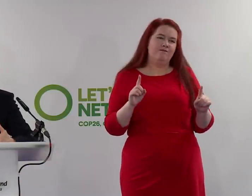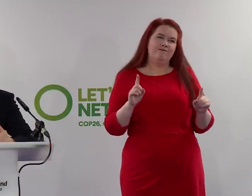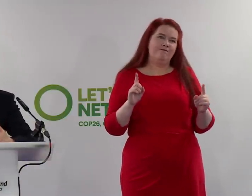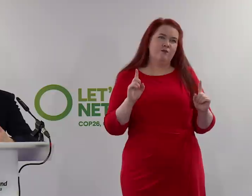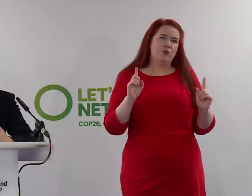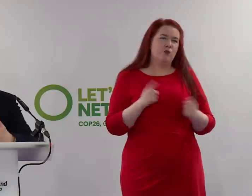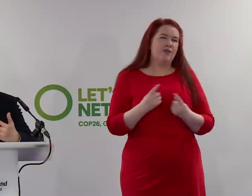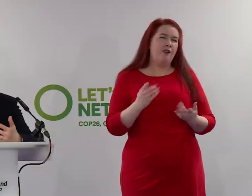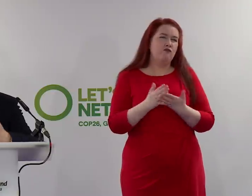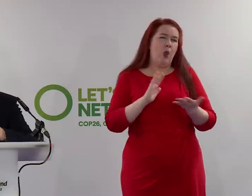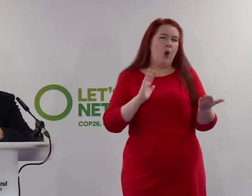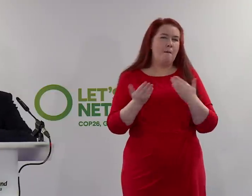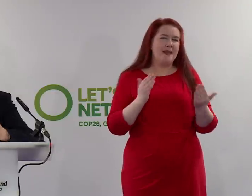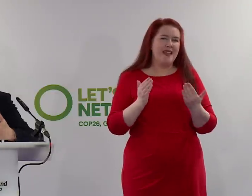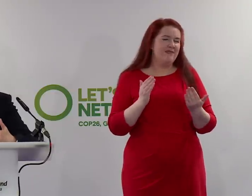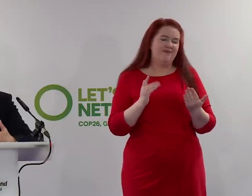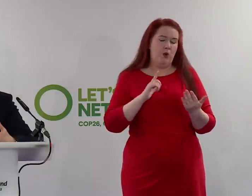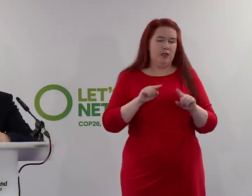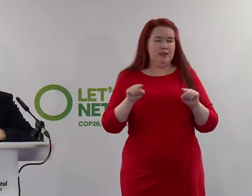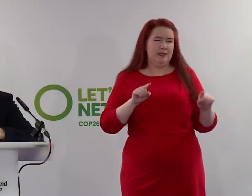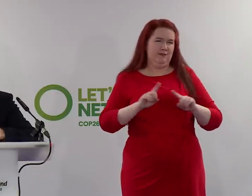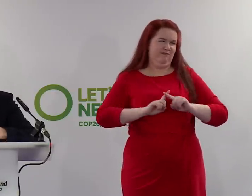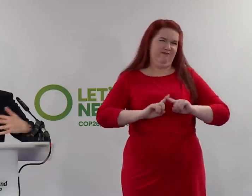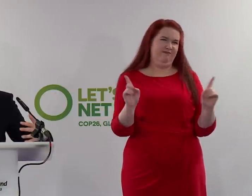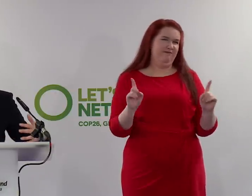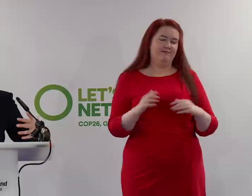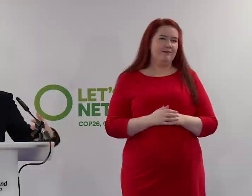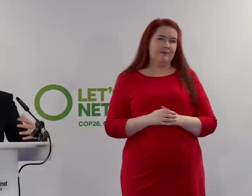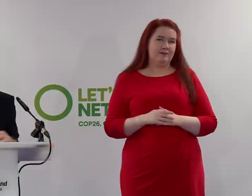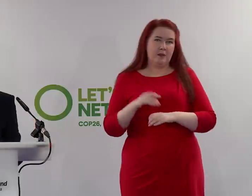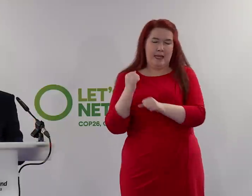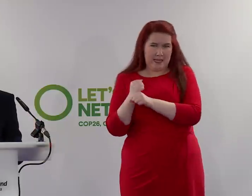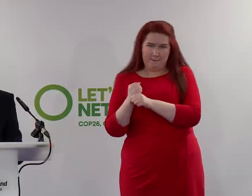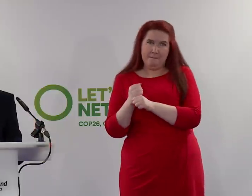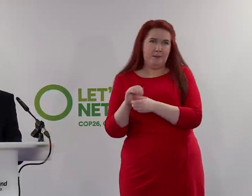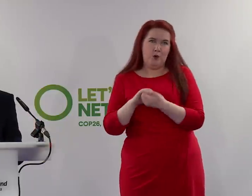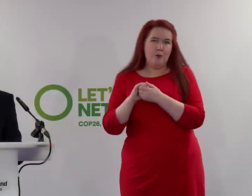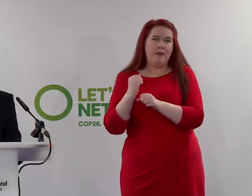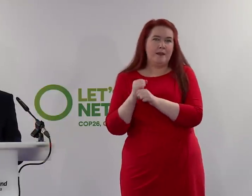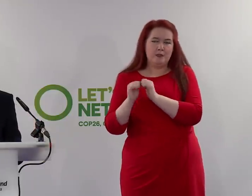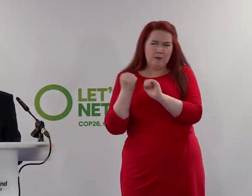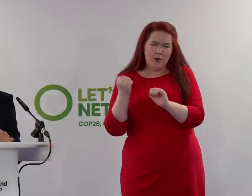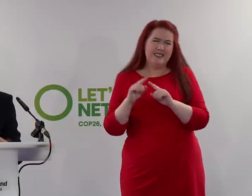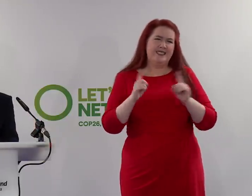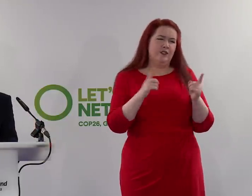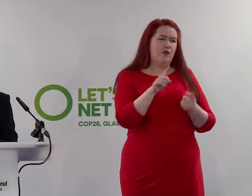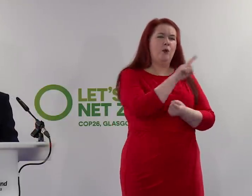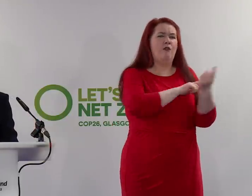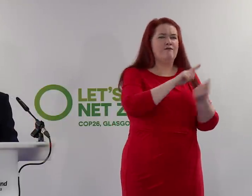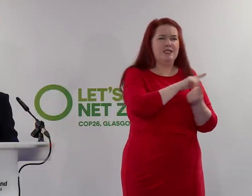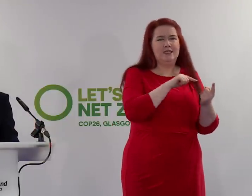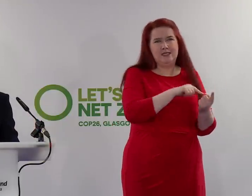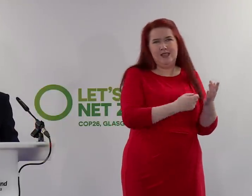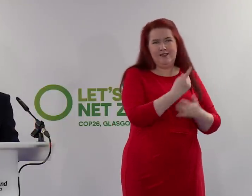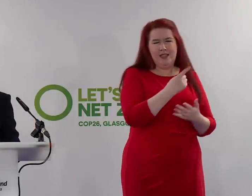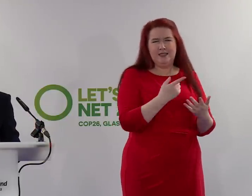to the Commonwealth Games is probably not really appropriate, because the two events are very, very different in nature and